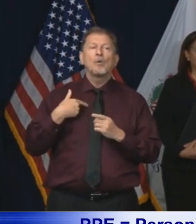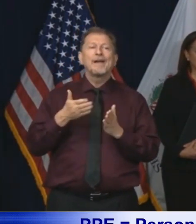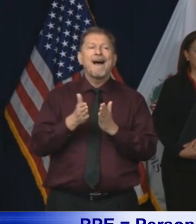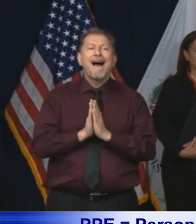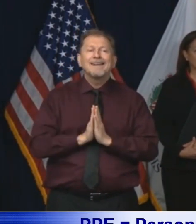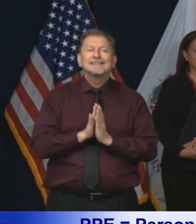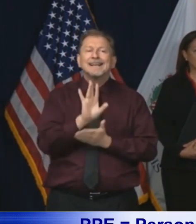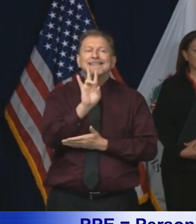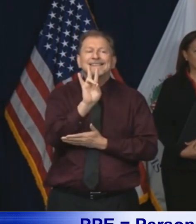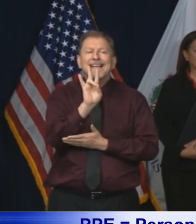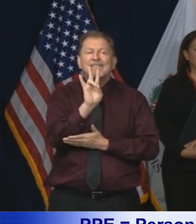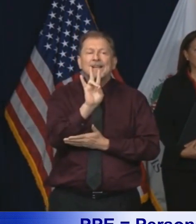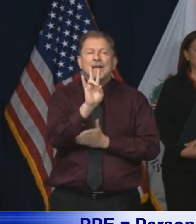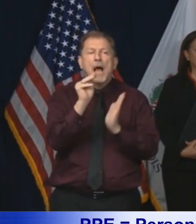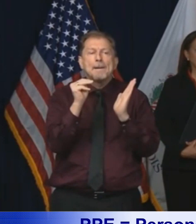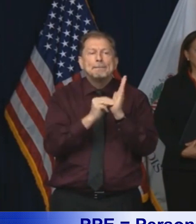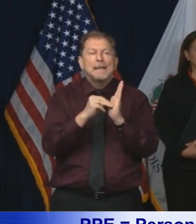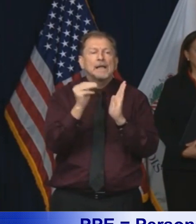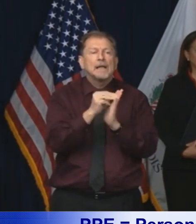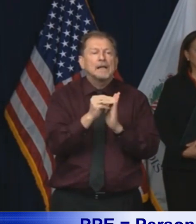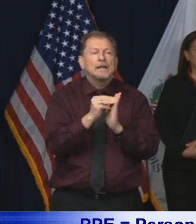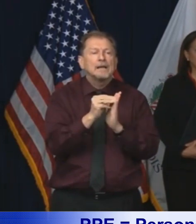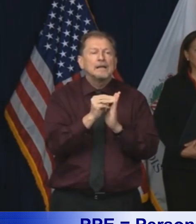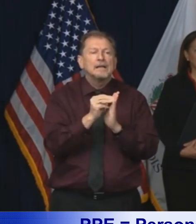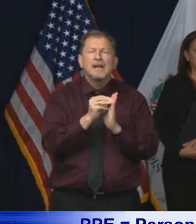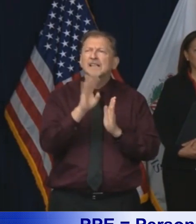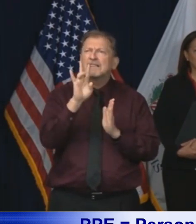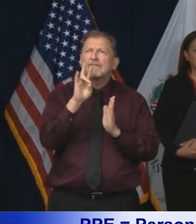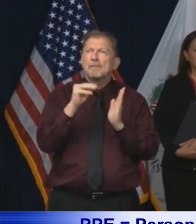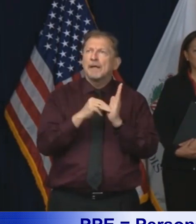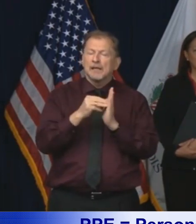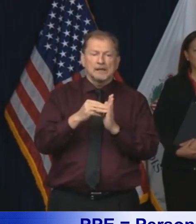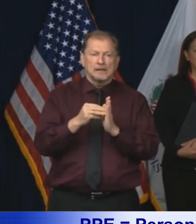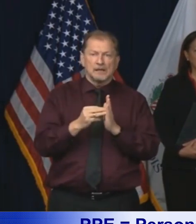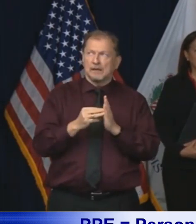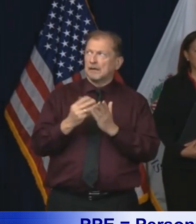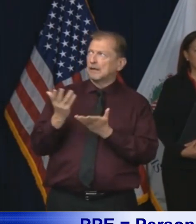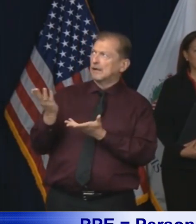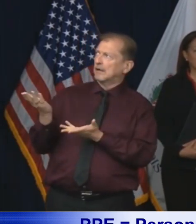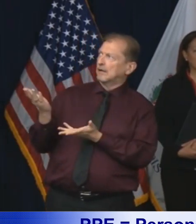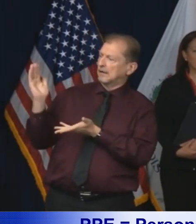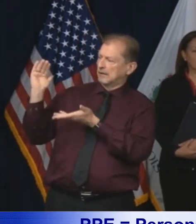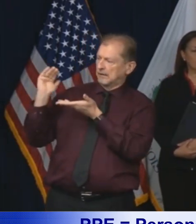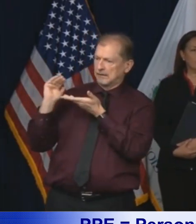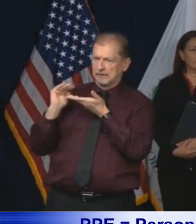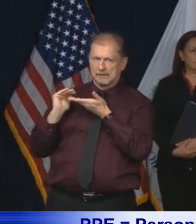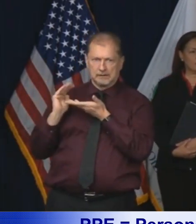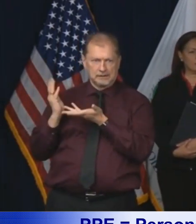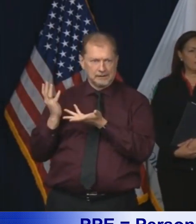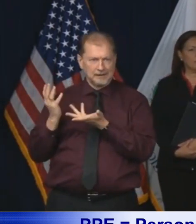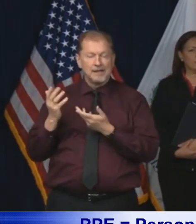7 million. We need millions more than that, in fact. Because remember, our first responders, our healthcare workers,